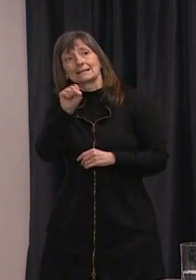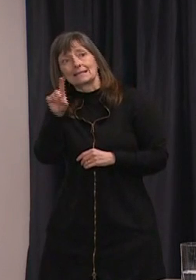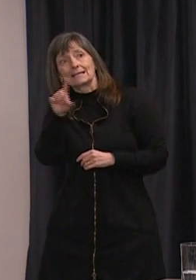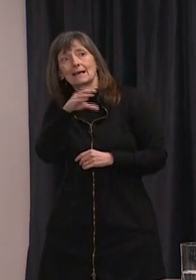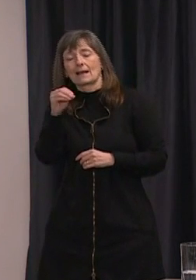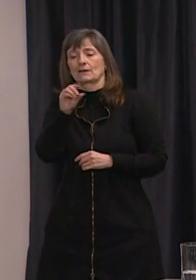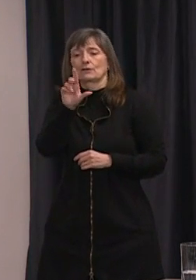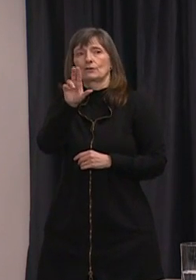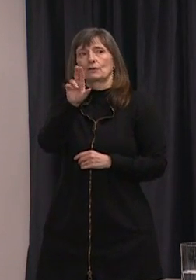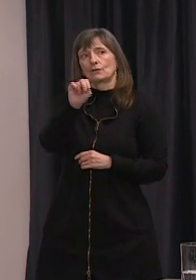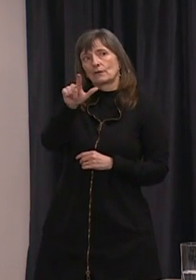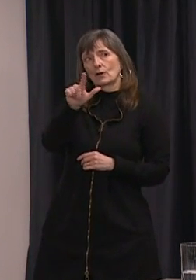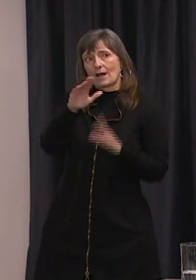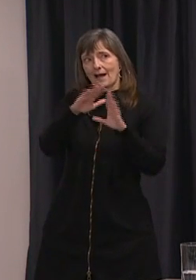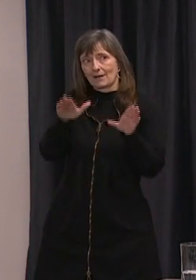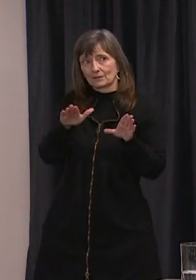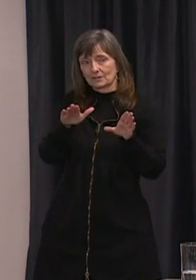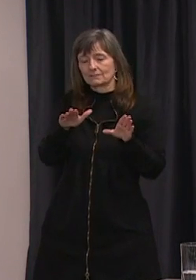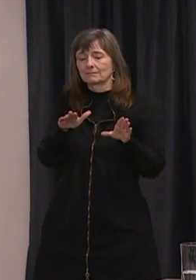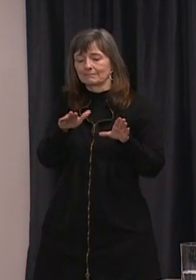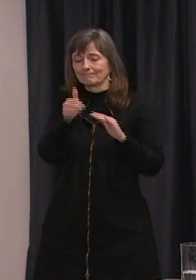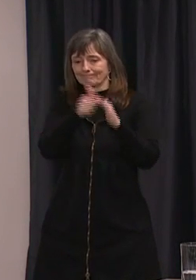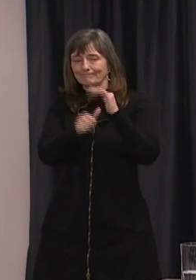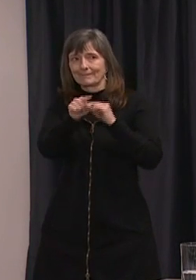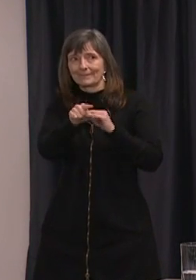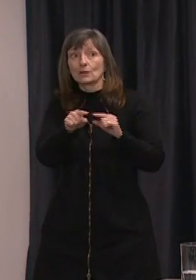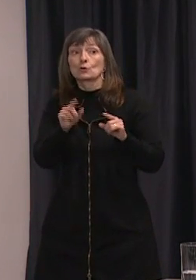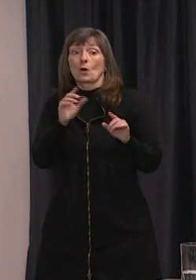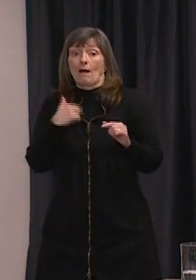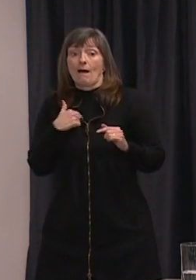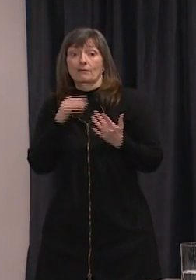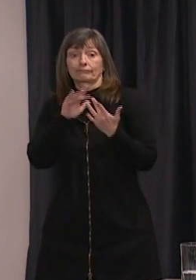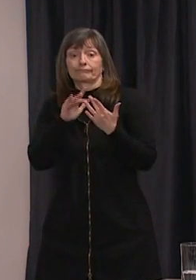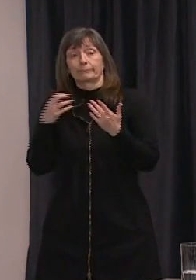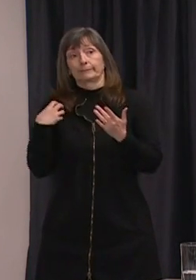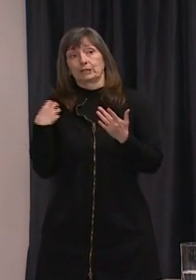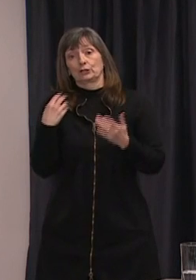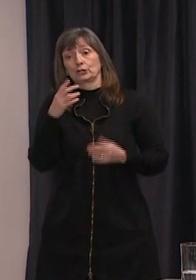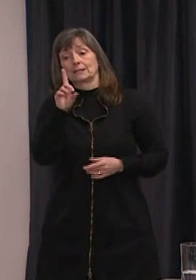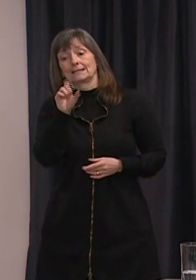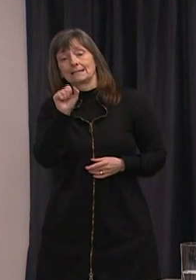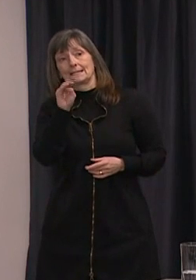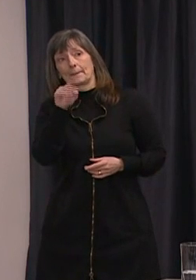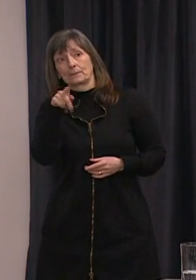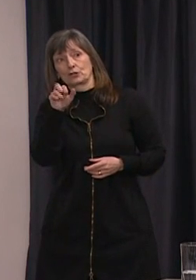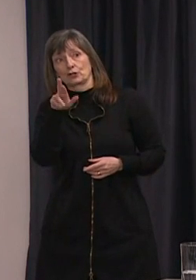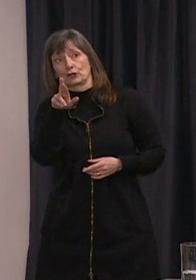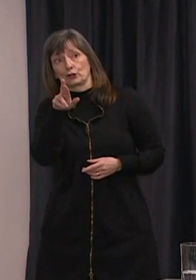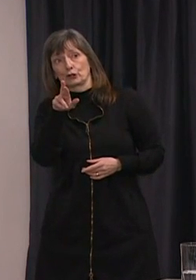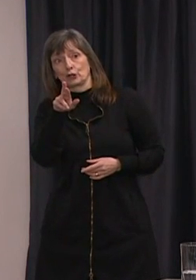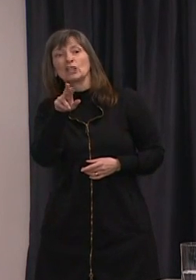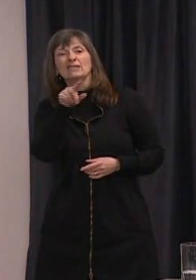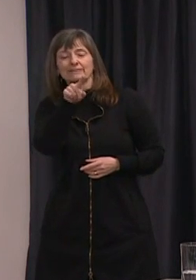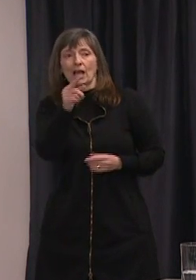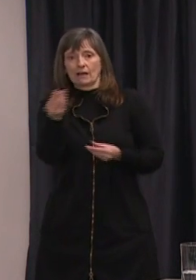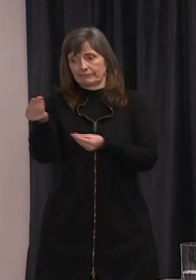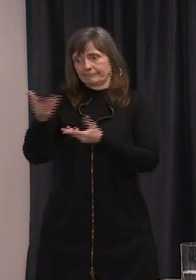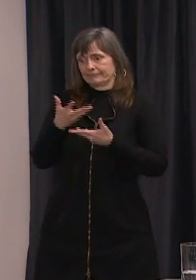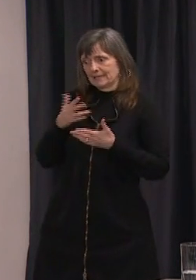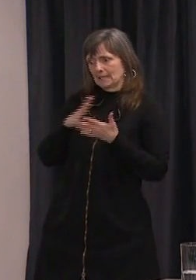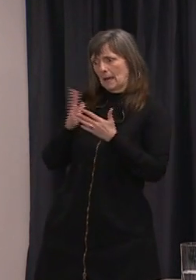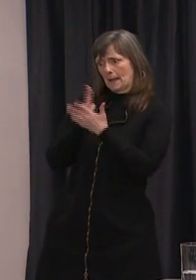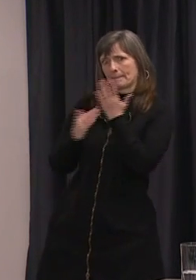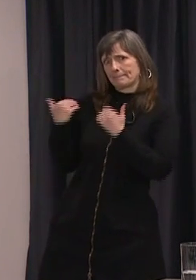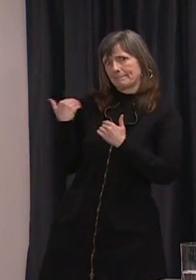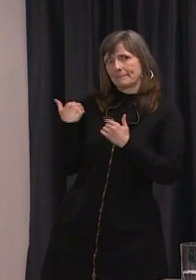reached out to minister dempster to make her aware of communications that i've received for example from the gathering place we